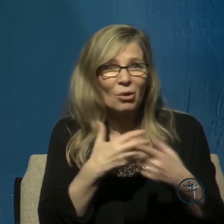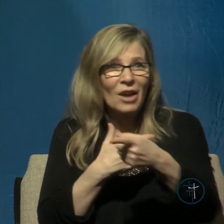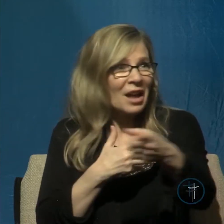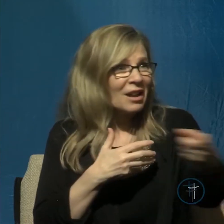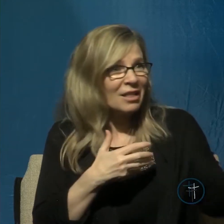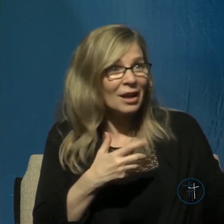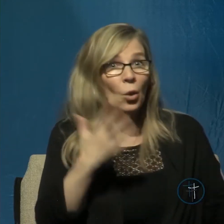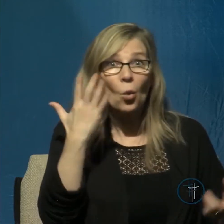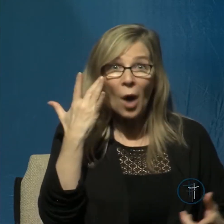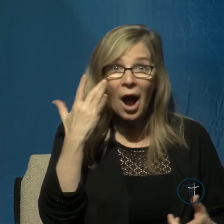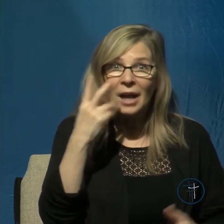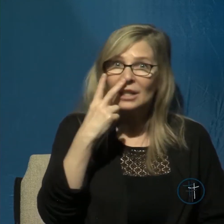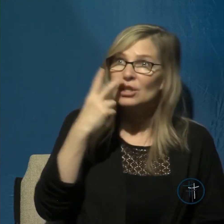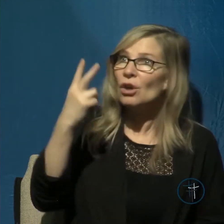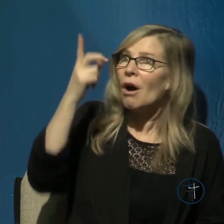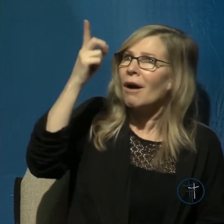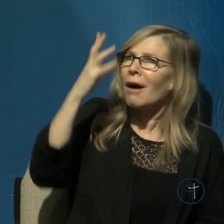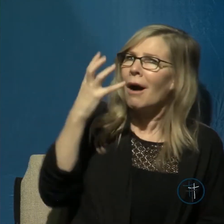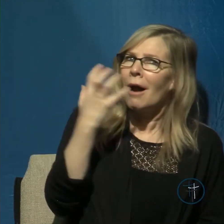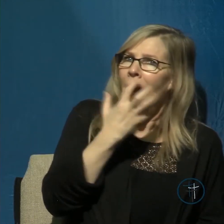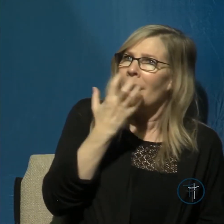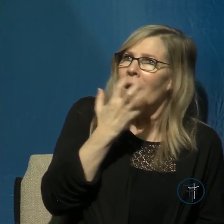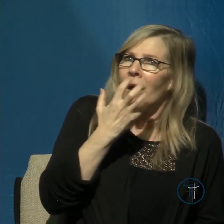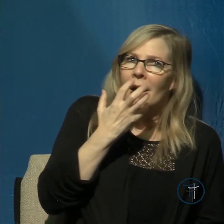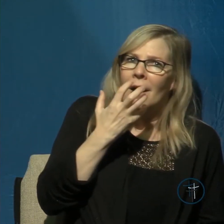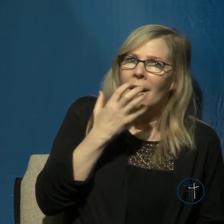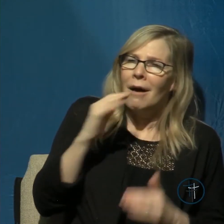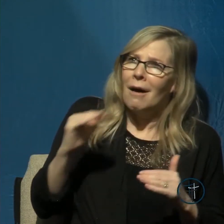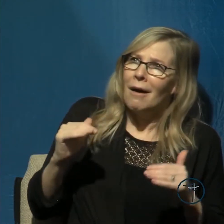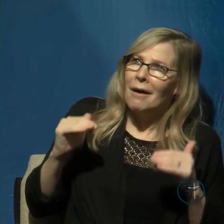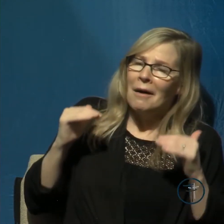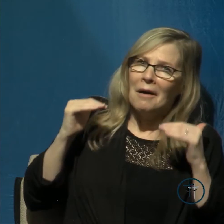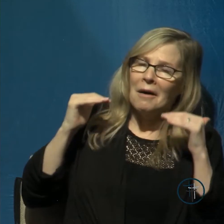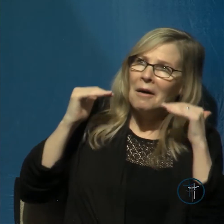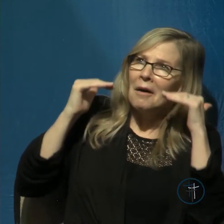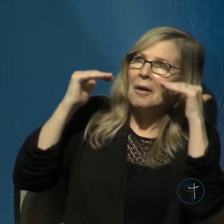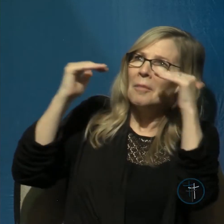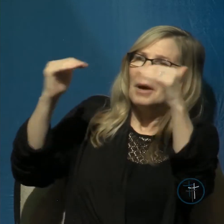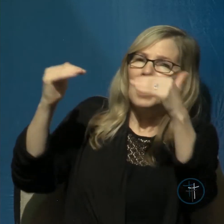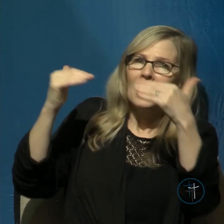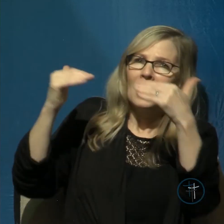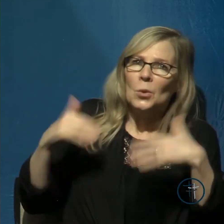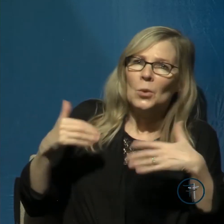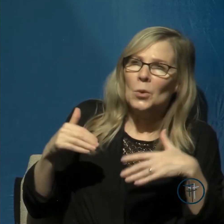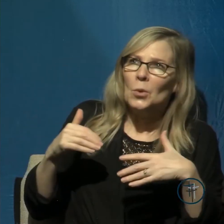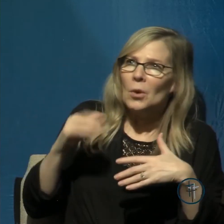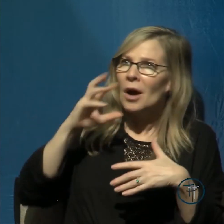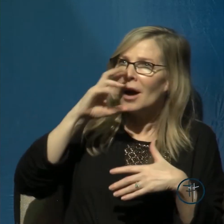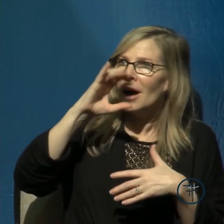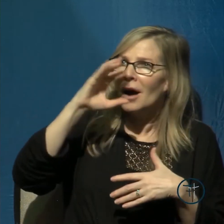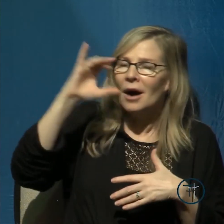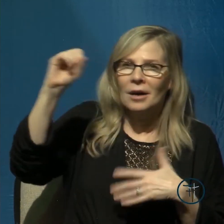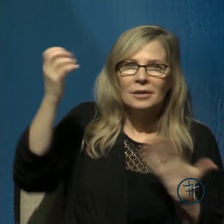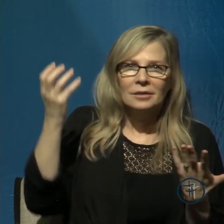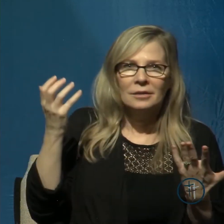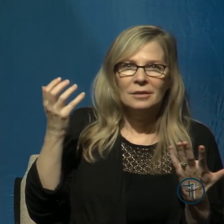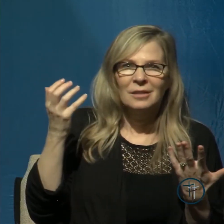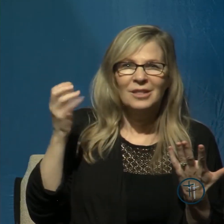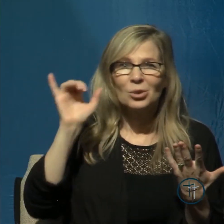God as awesome and almighty listen this victory over his fears it didn't come naturally